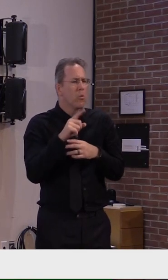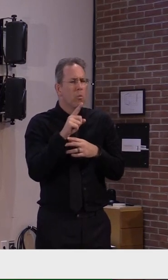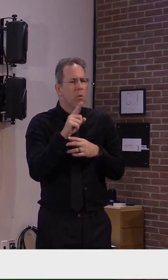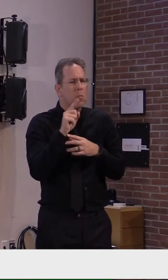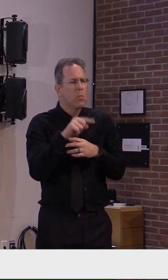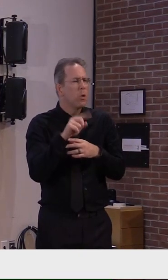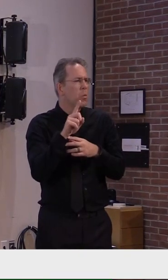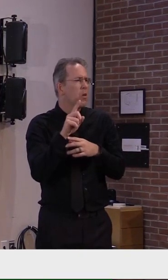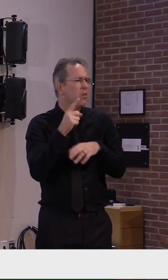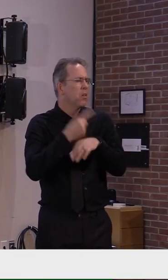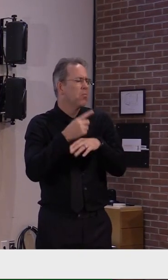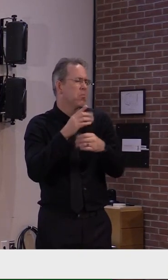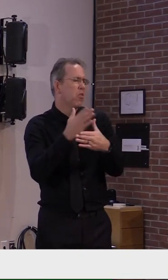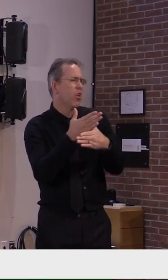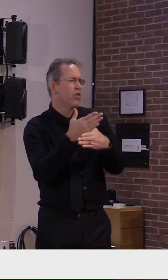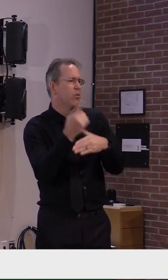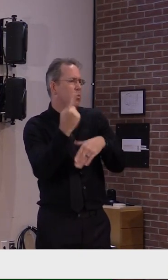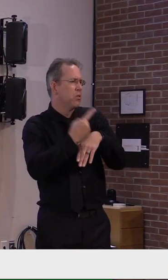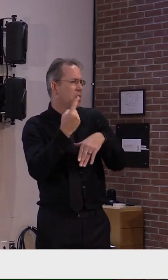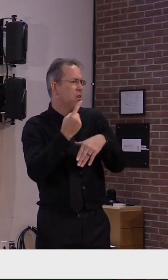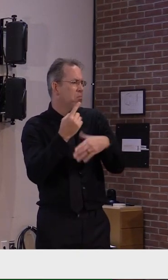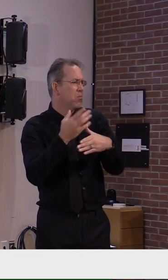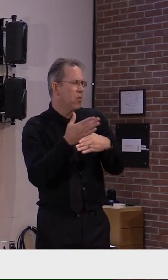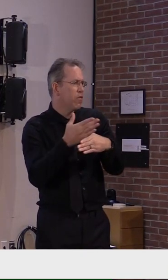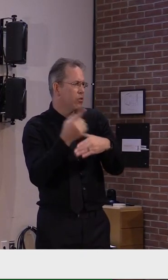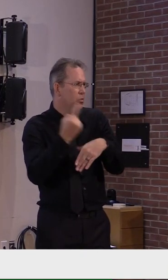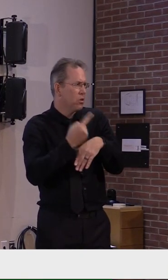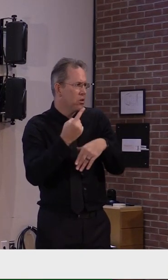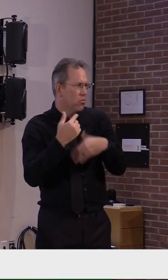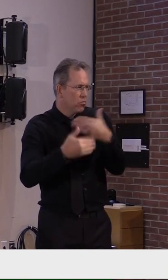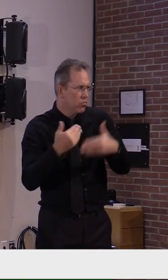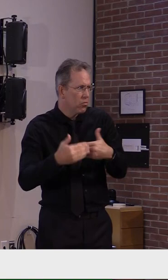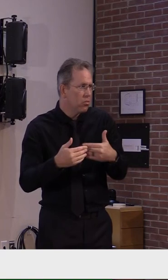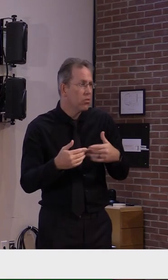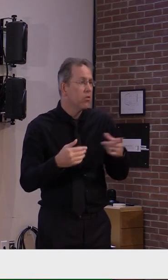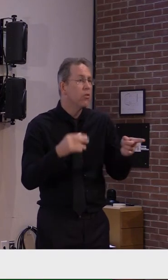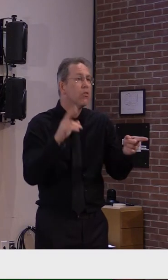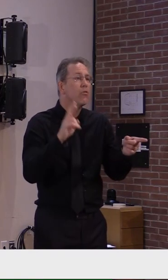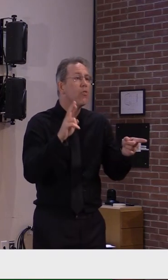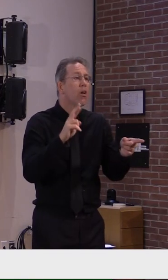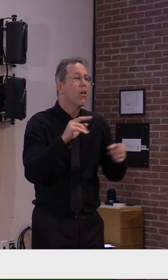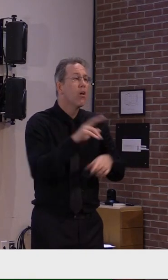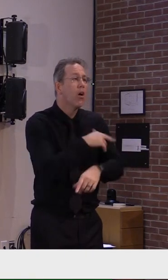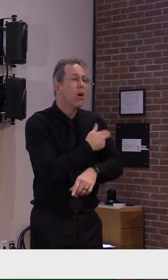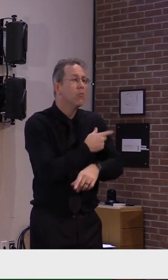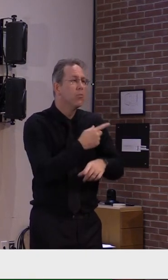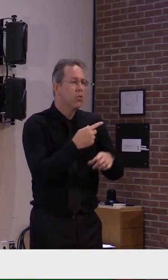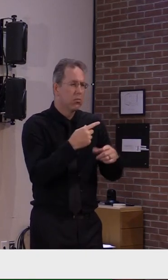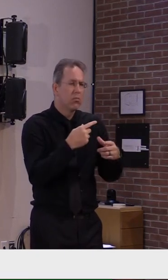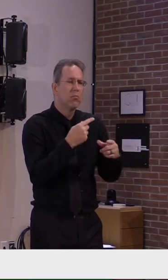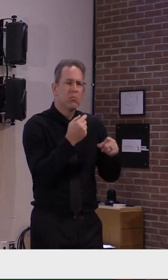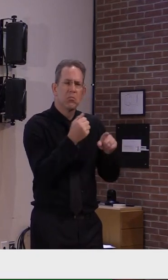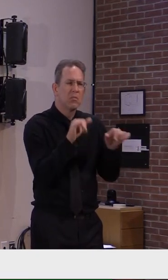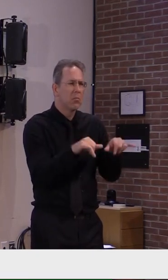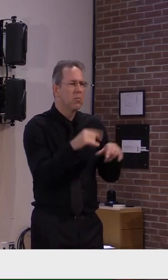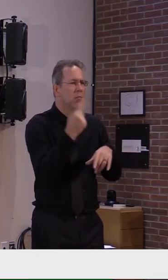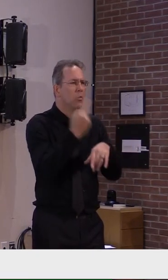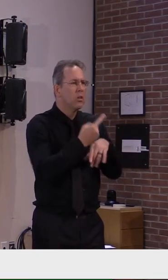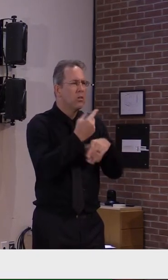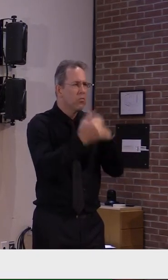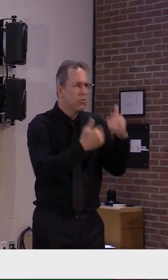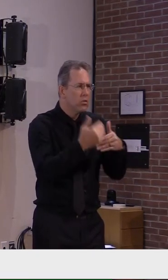For example, Rutland Regional Medical Center has 1.1 days, and the Broad Institute that we're